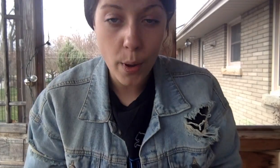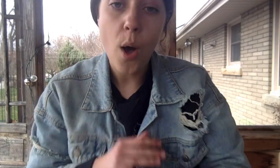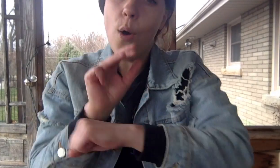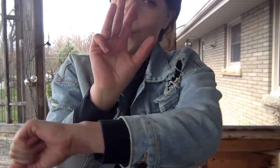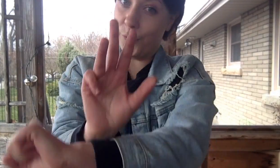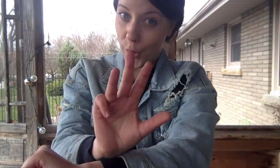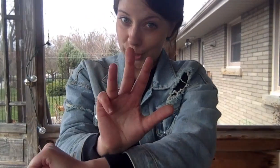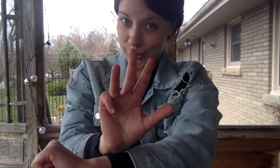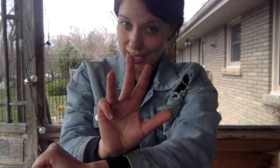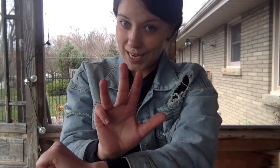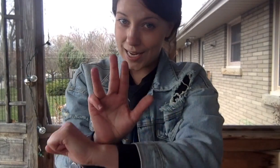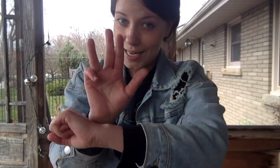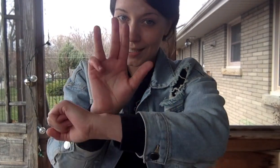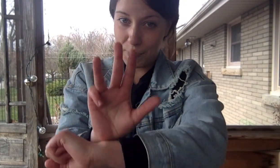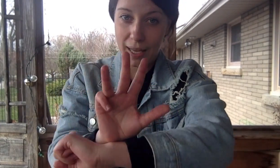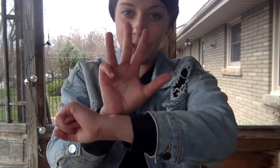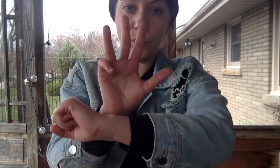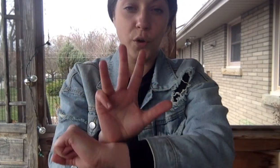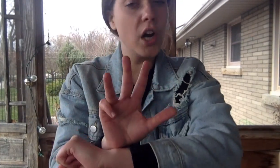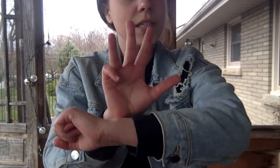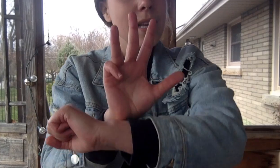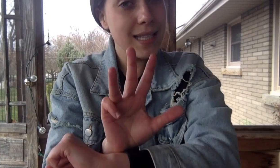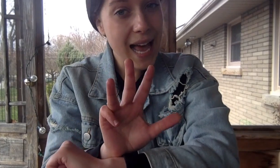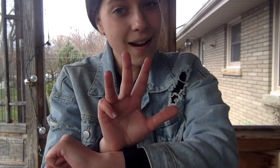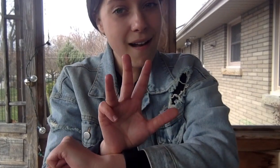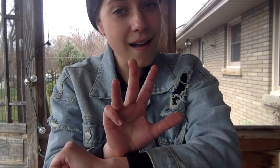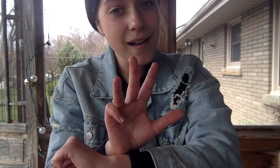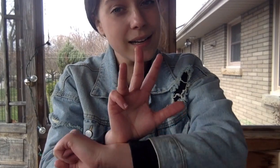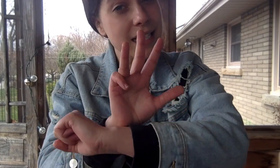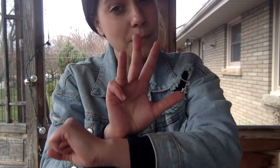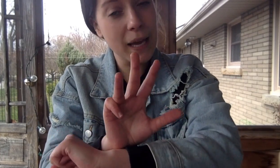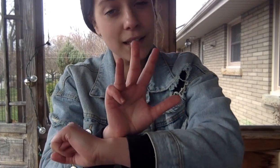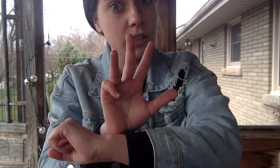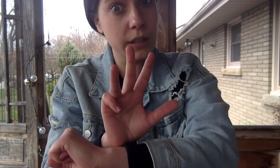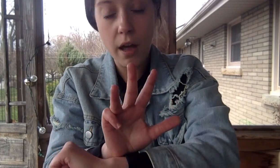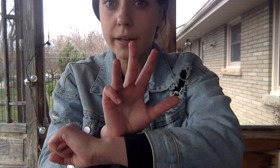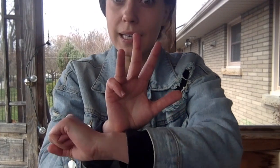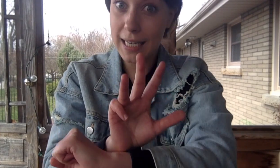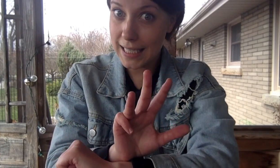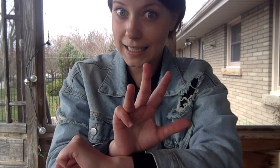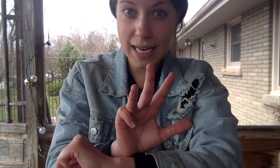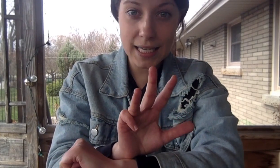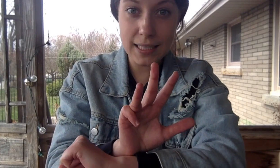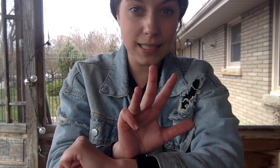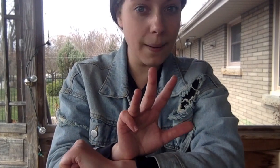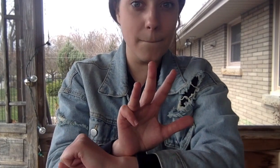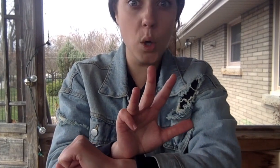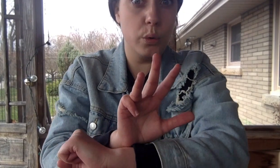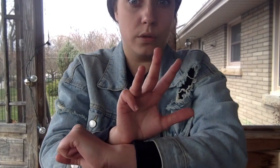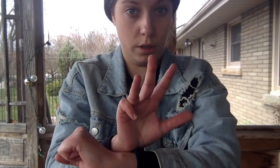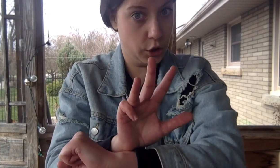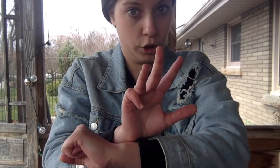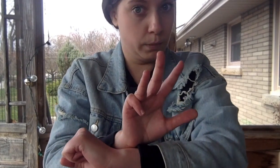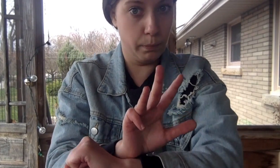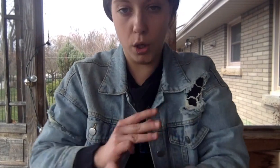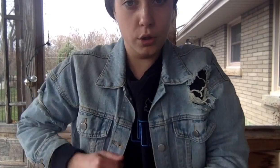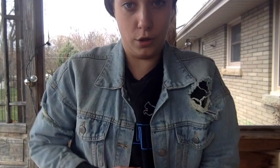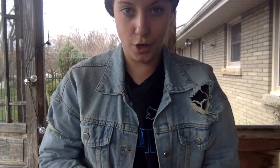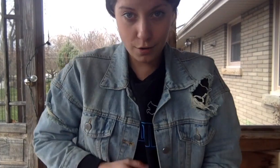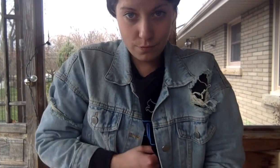four green and speckled frogs sat on a speckled log eating some most delicious bugs yum